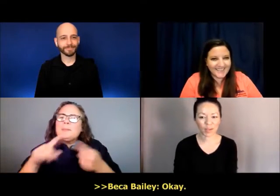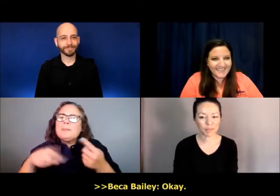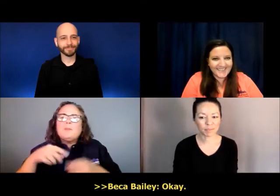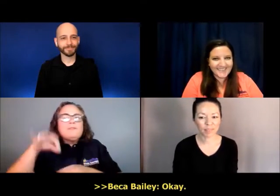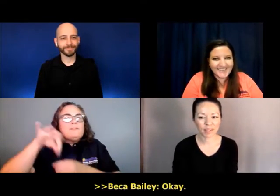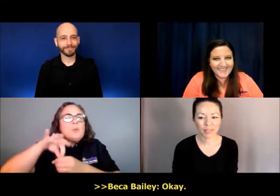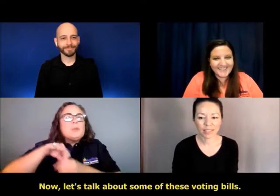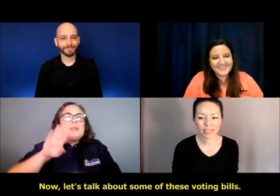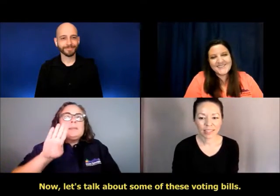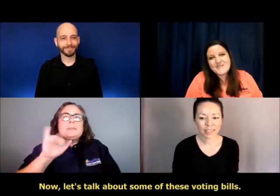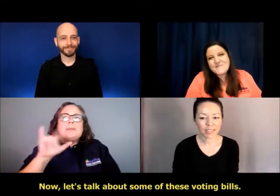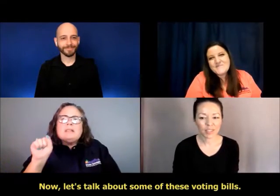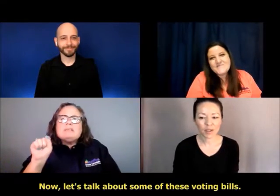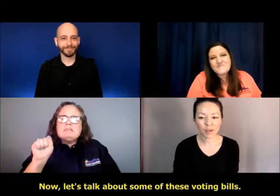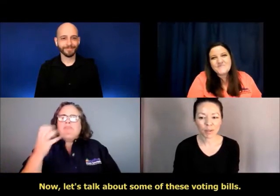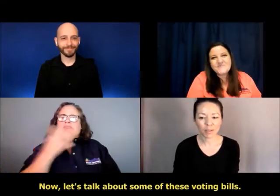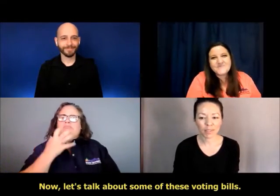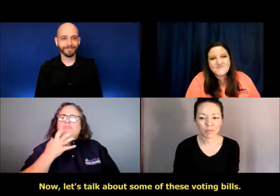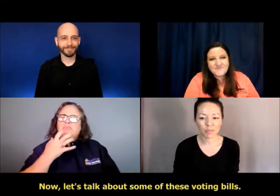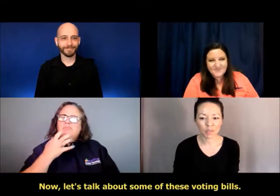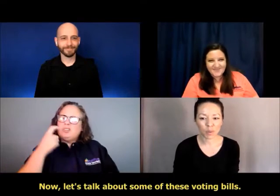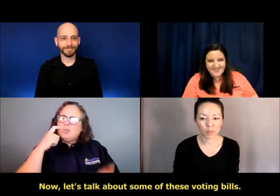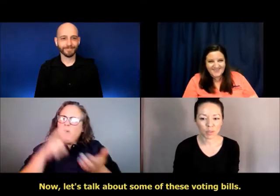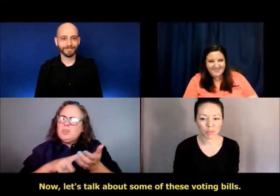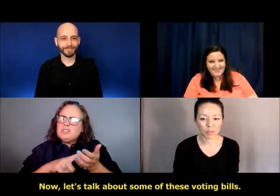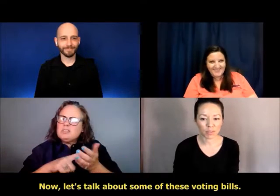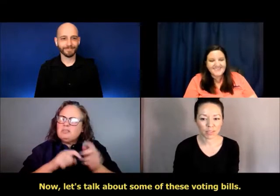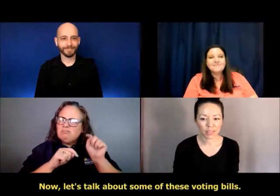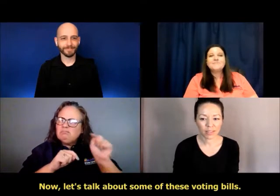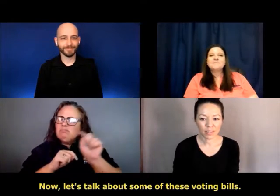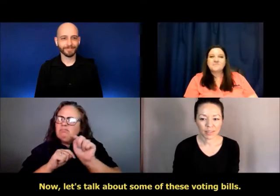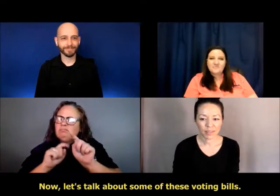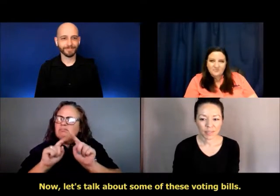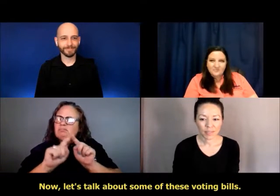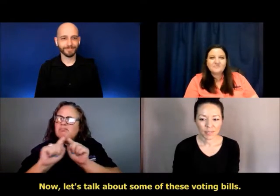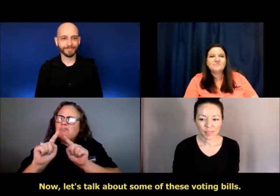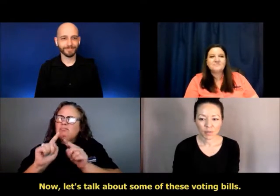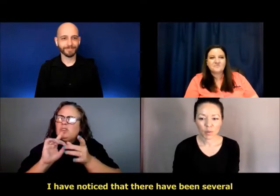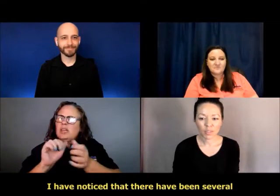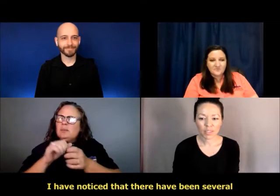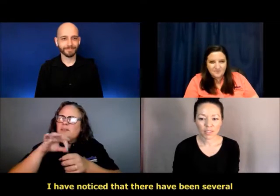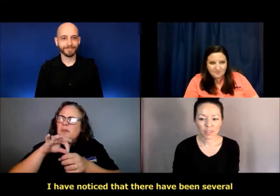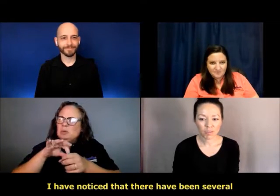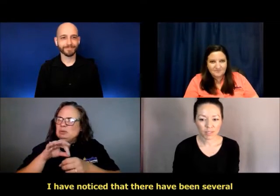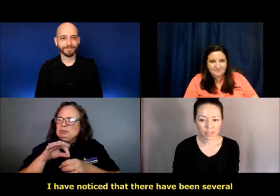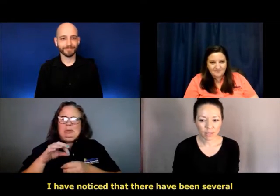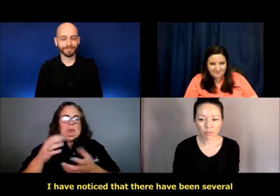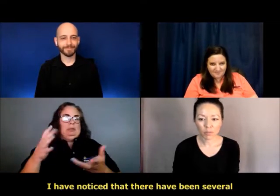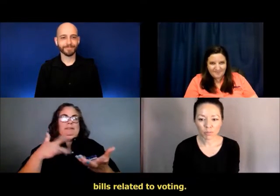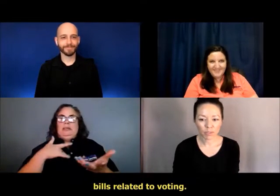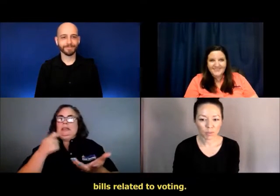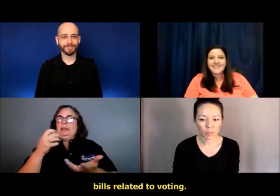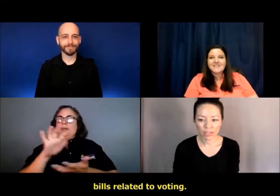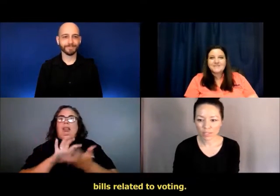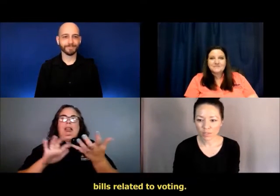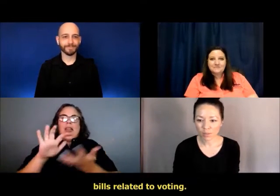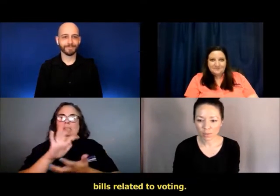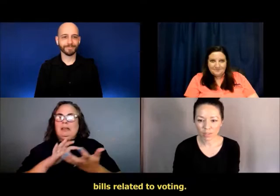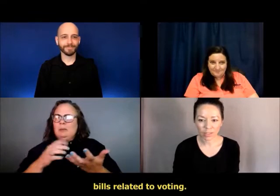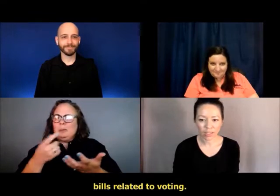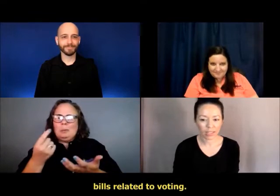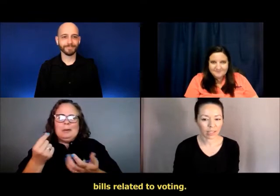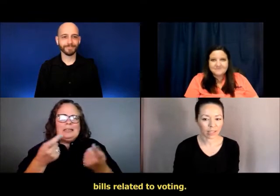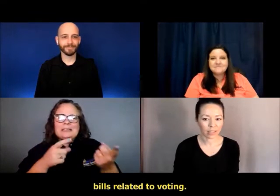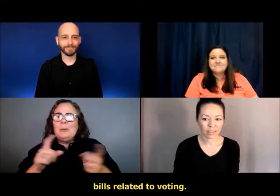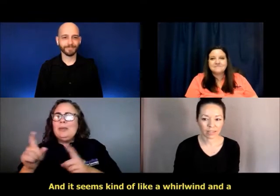Okay. Now let's talk about some of these voting bills. I've noticed that there have been several bills related to